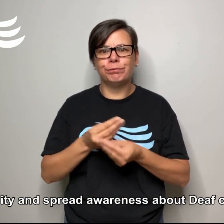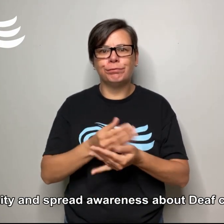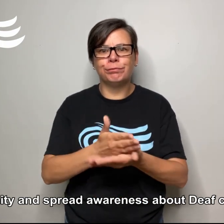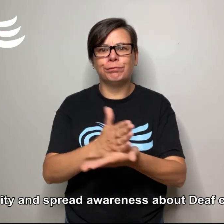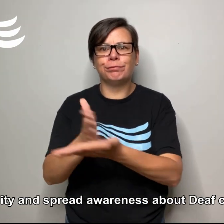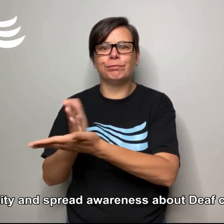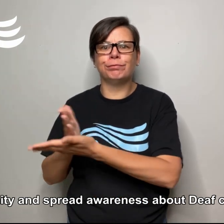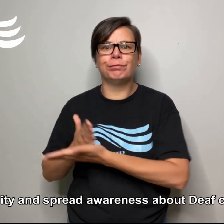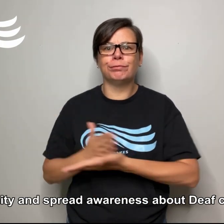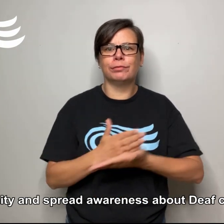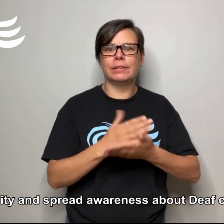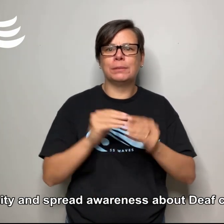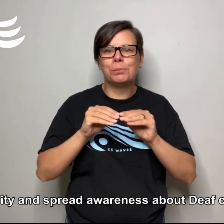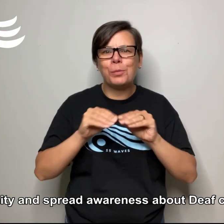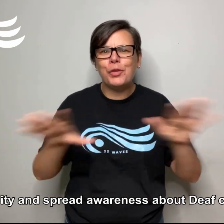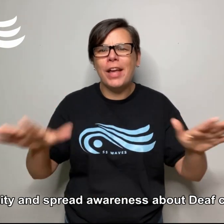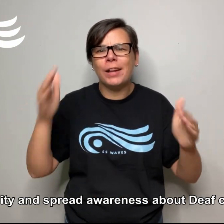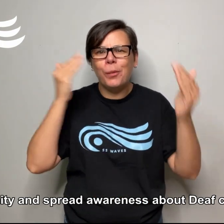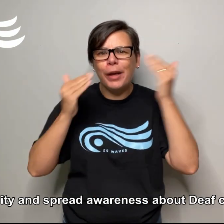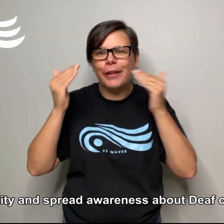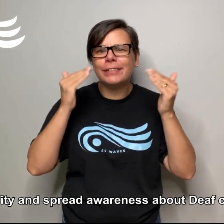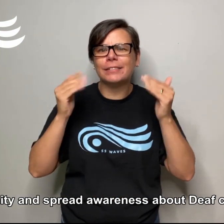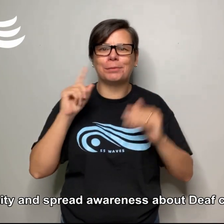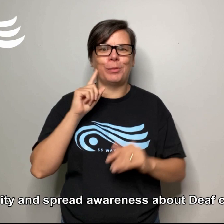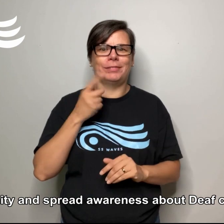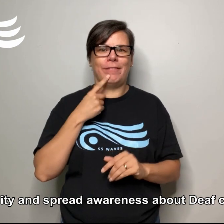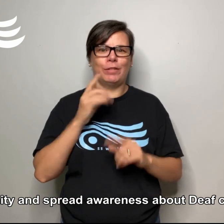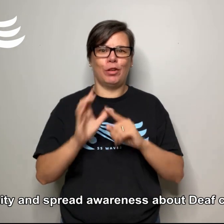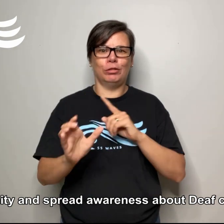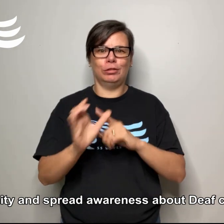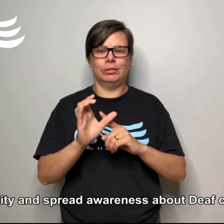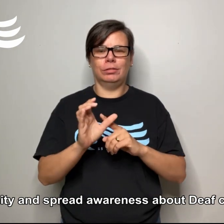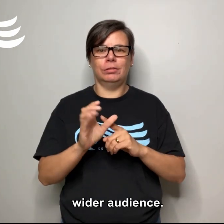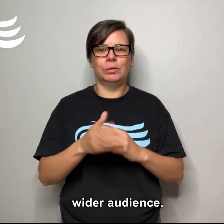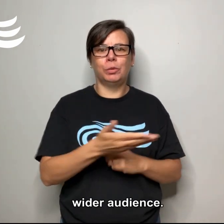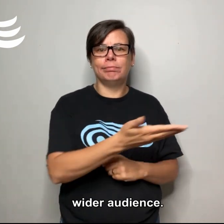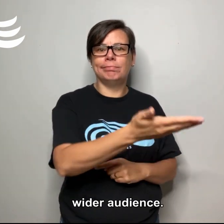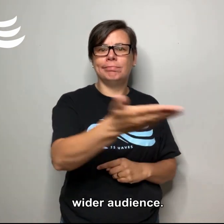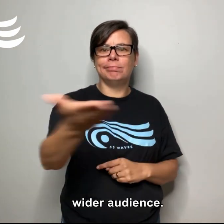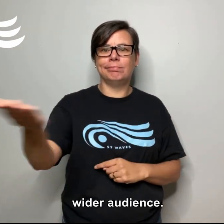spread awareness about Deaf culture to a wider audience.